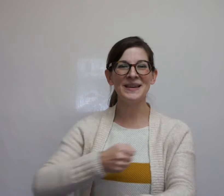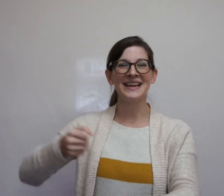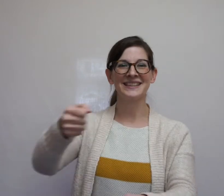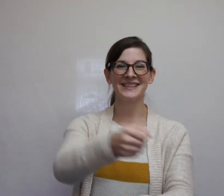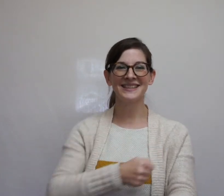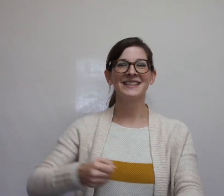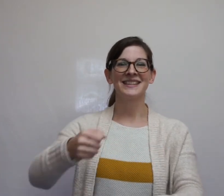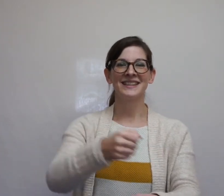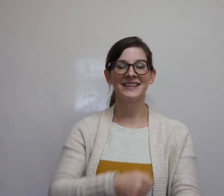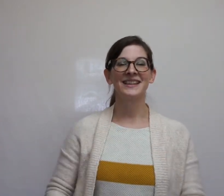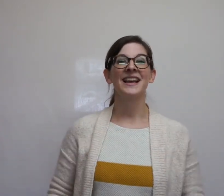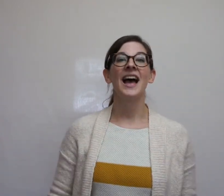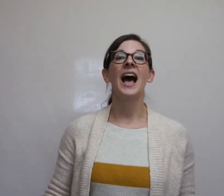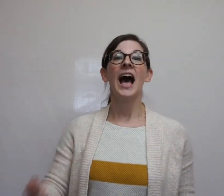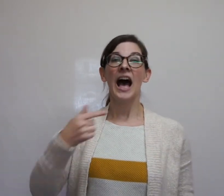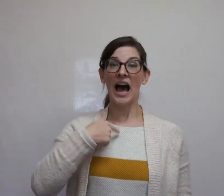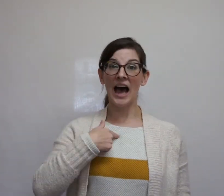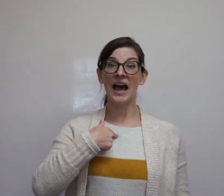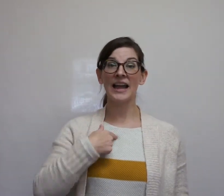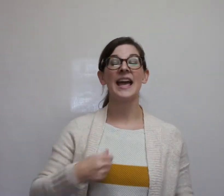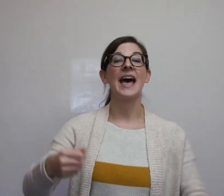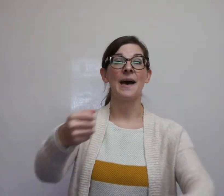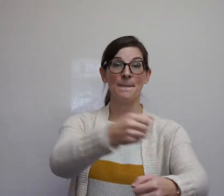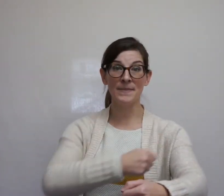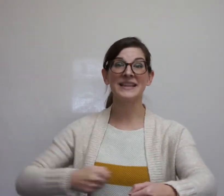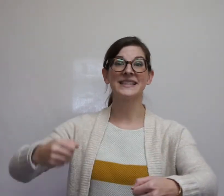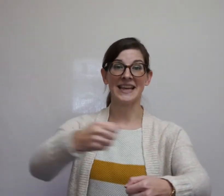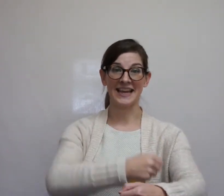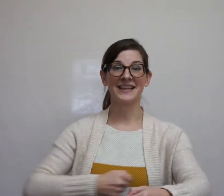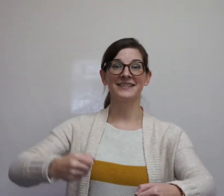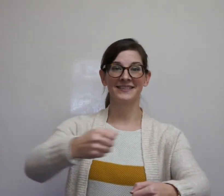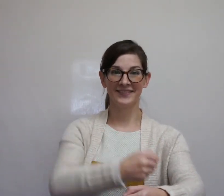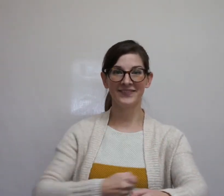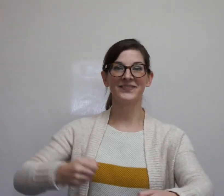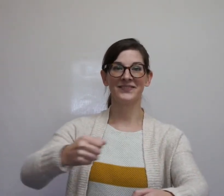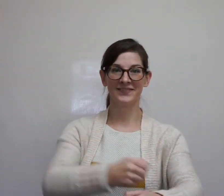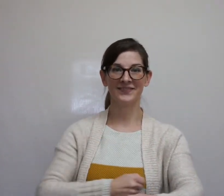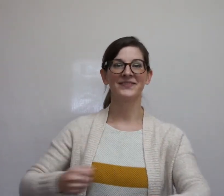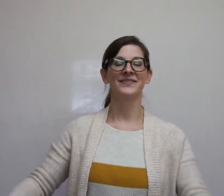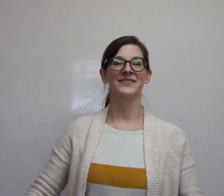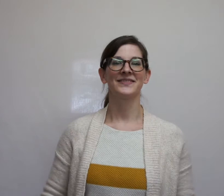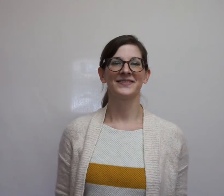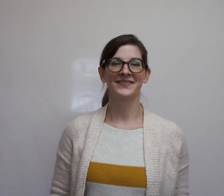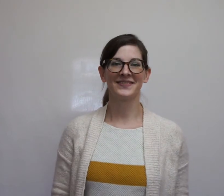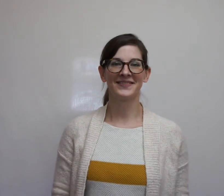mix. I am mixing. I I I am